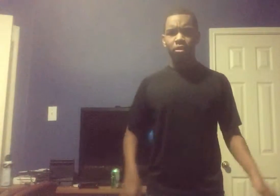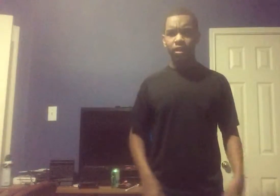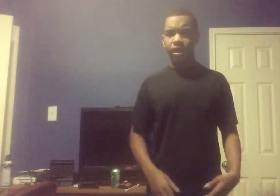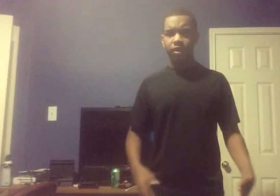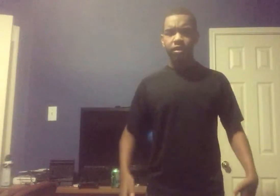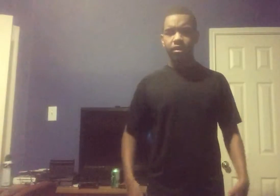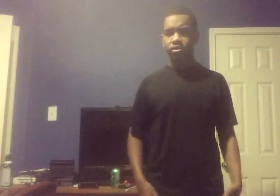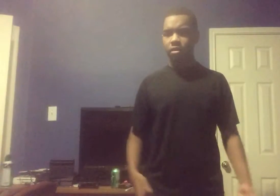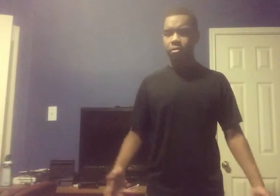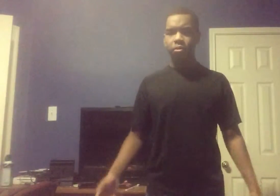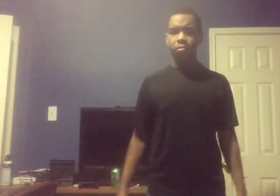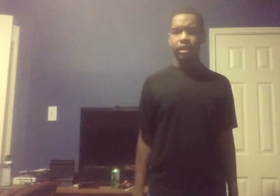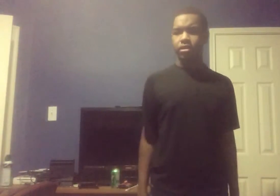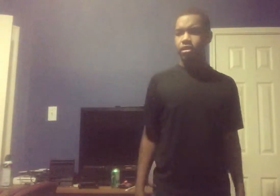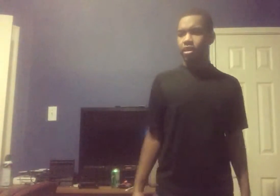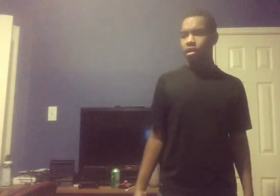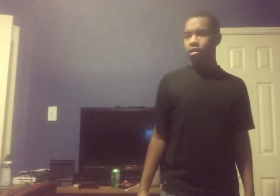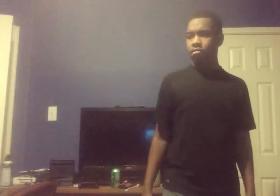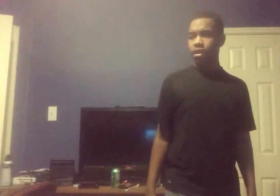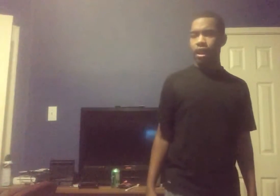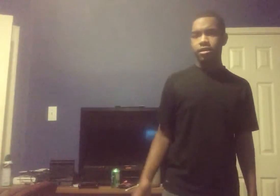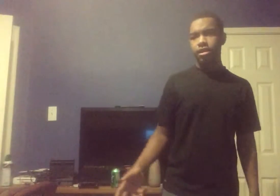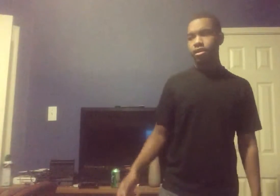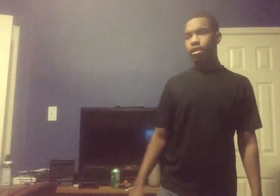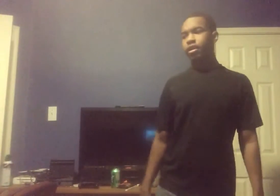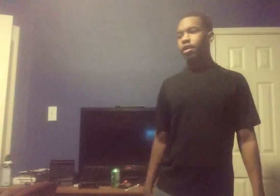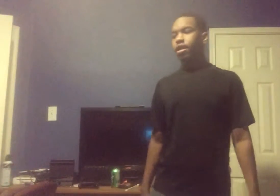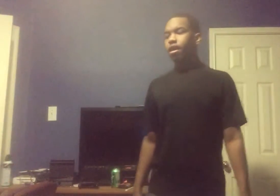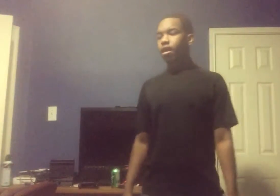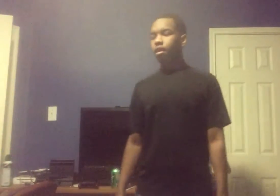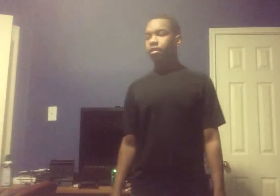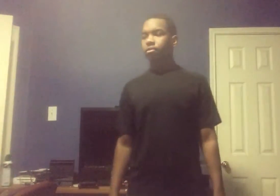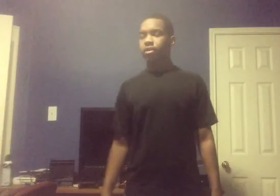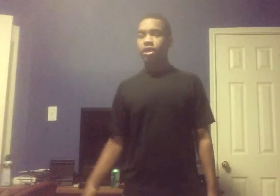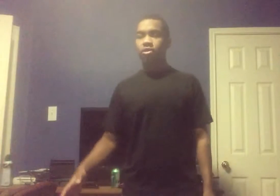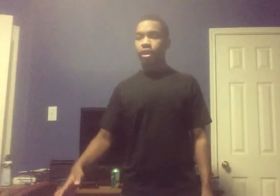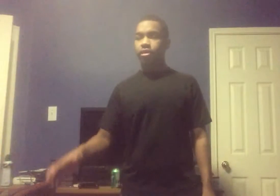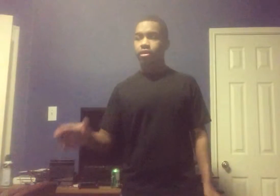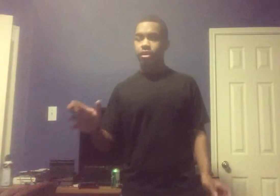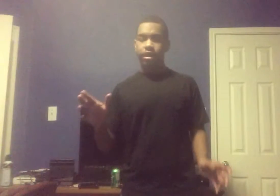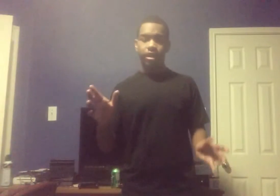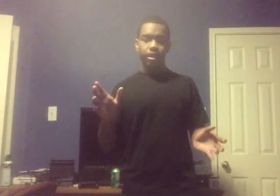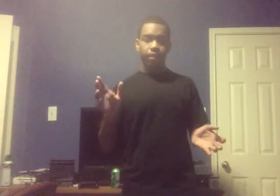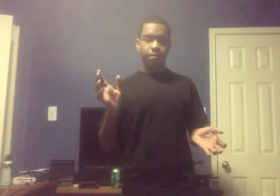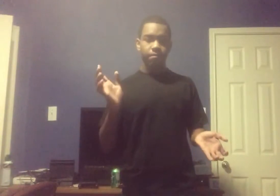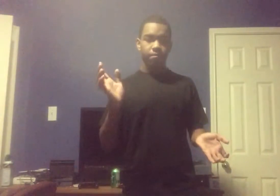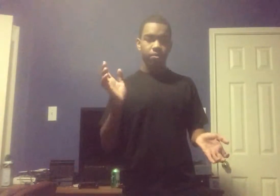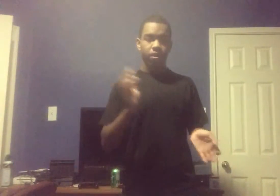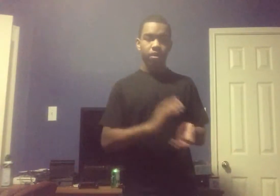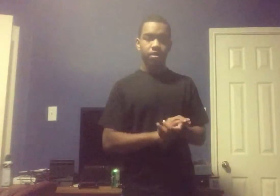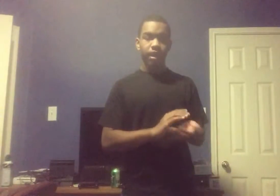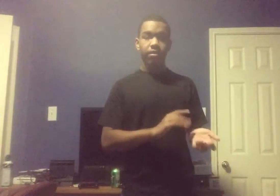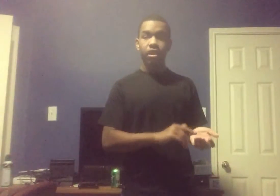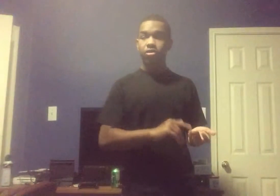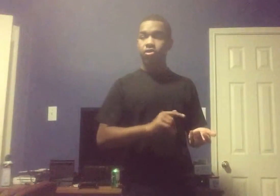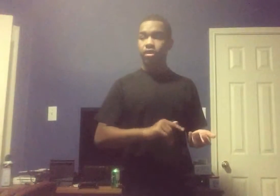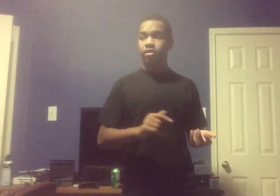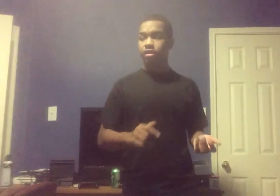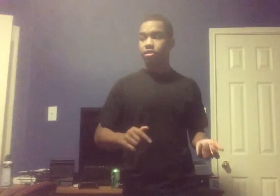looking area Tropical beach But as they get there Um, they tracked the uh NatCom tracked the signal